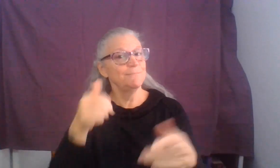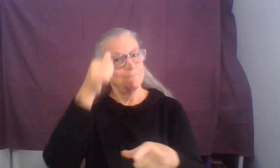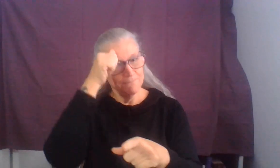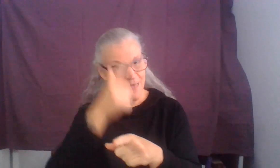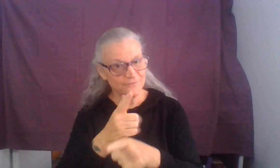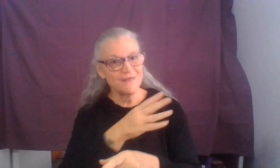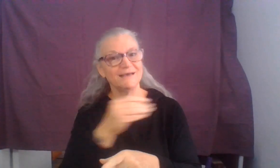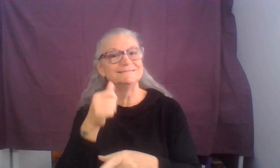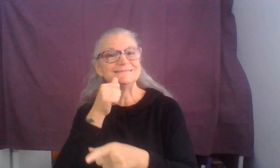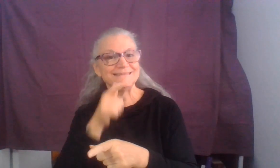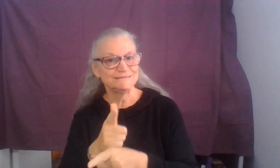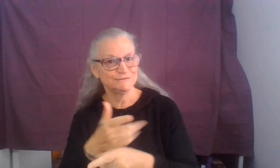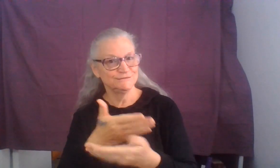Brothers and sisters,